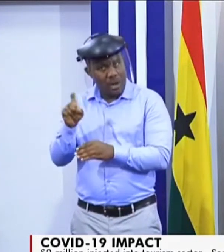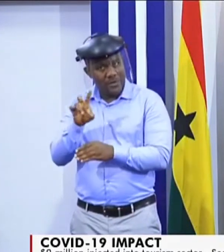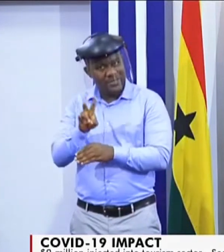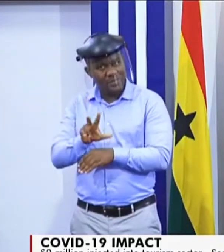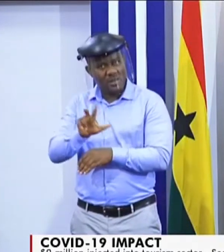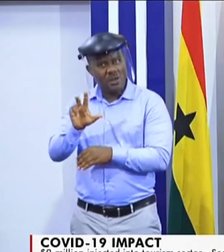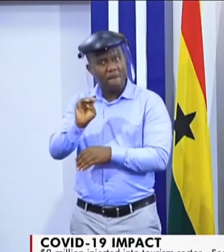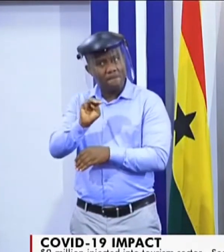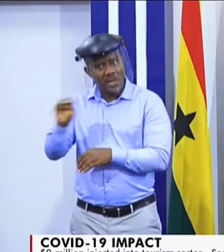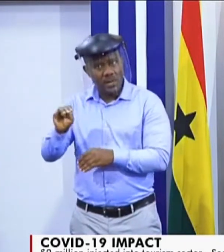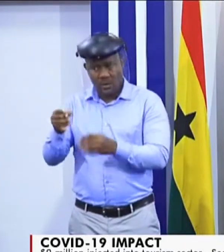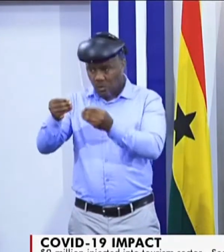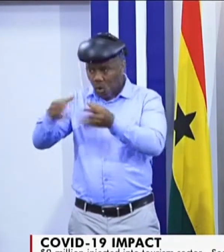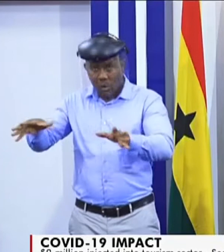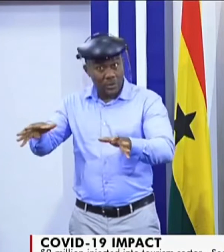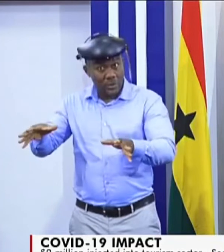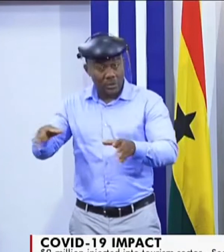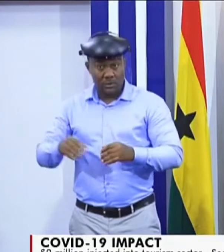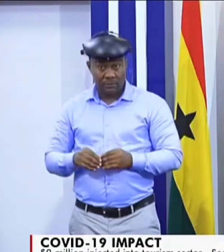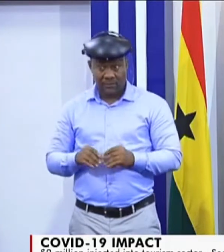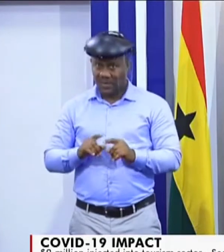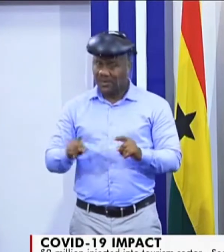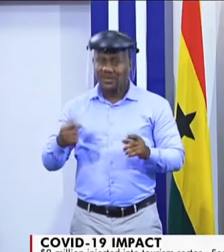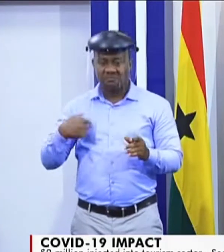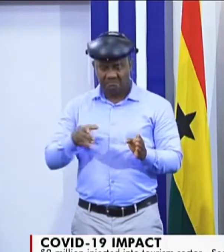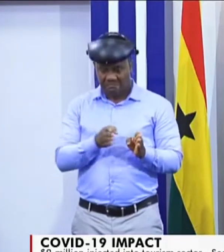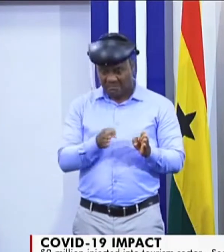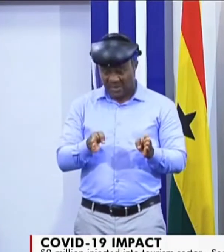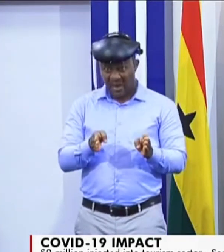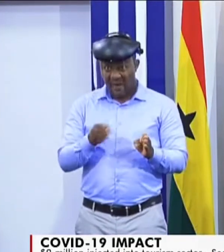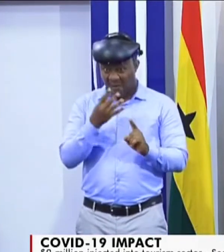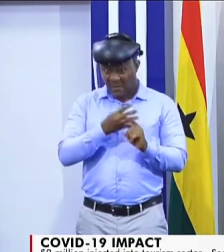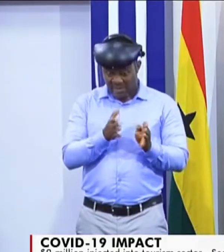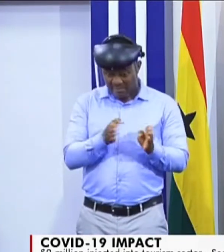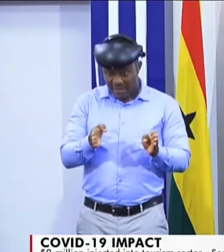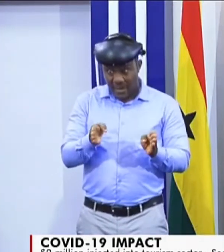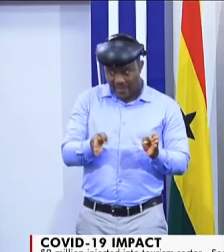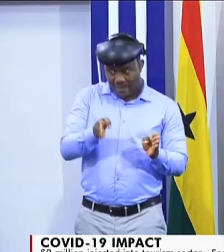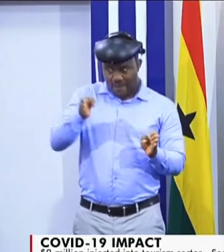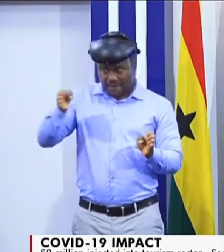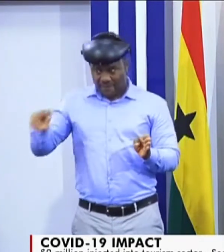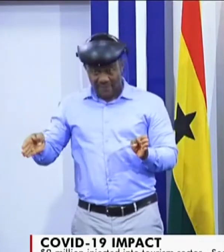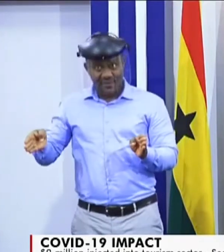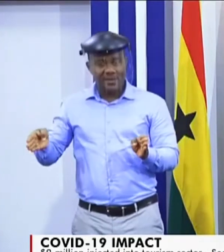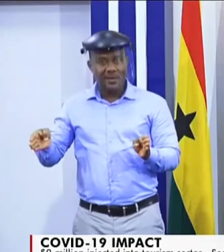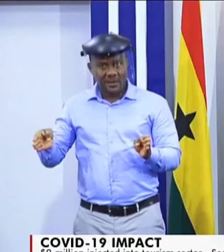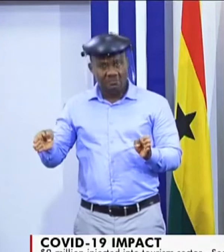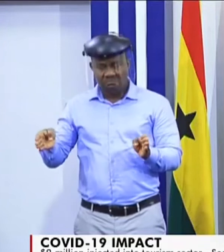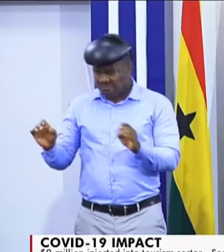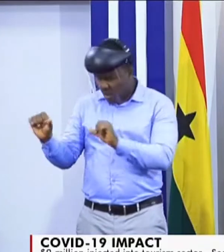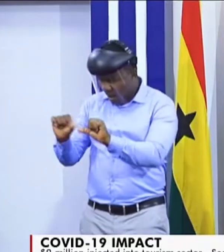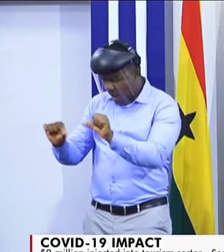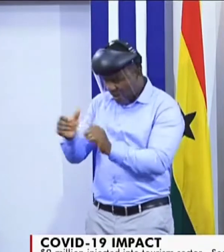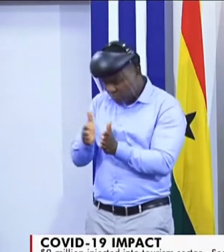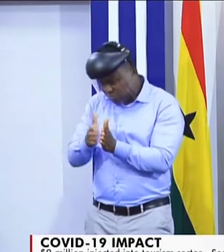but we believe that as we go forward and we do further assessments